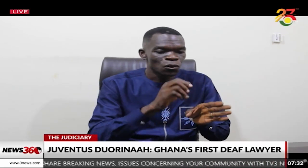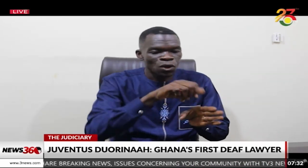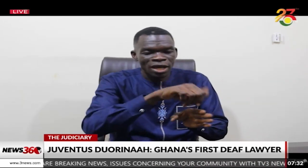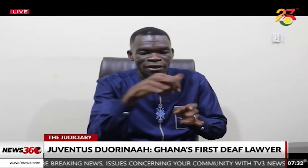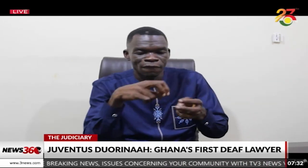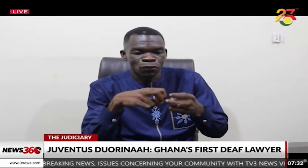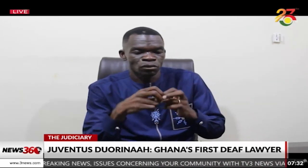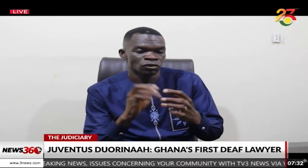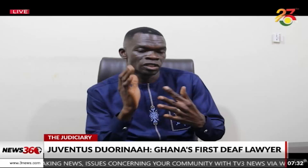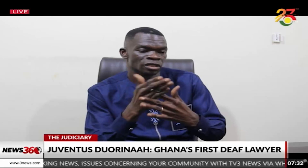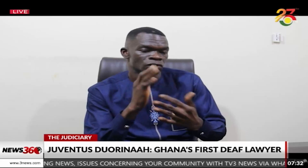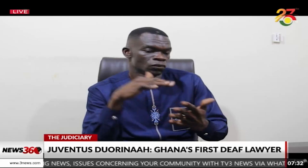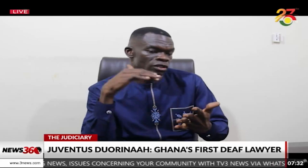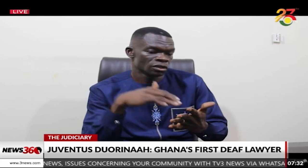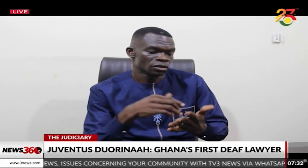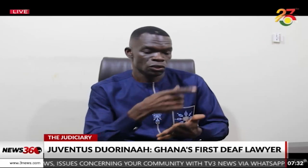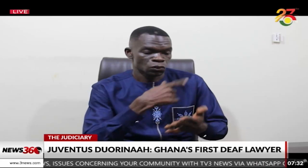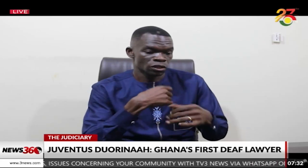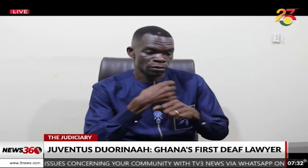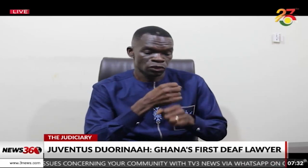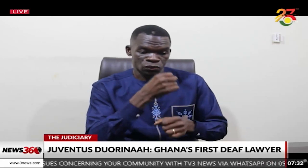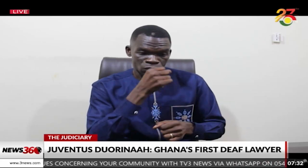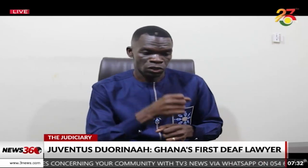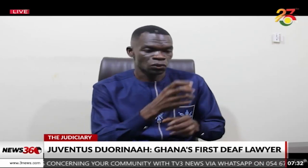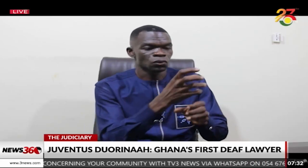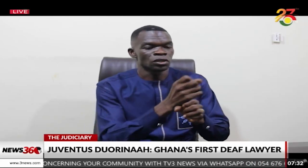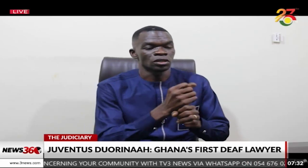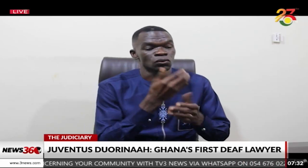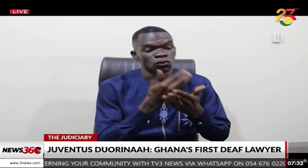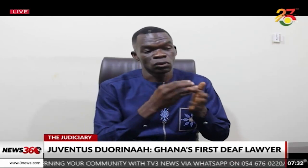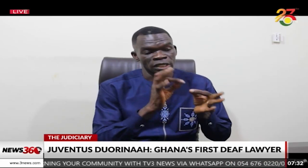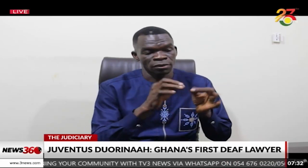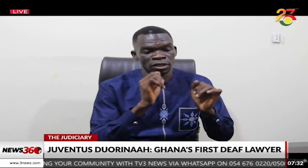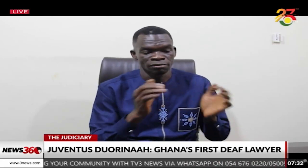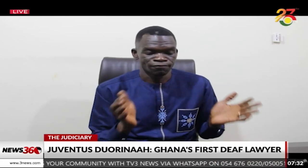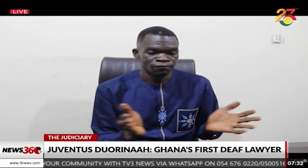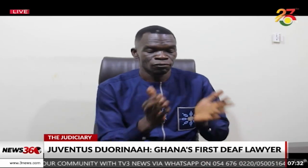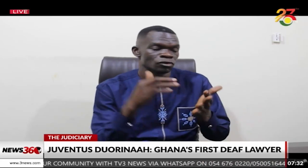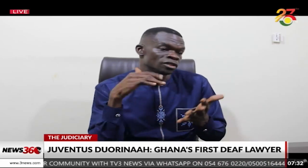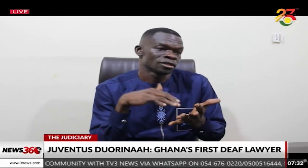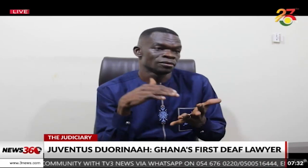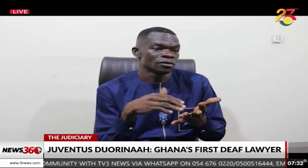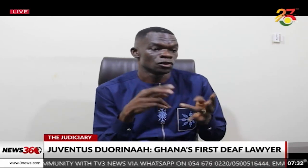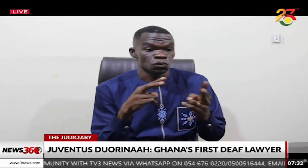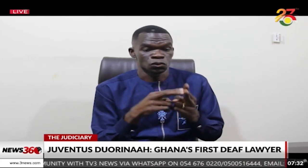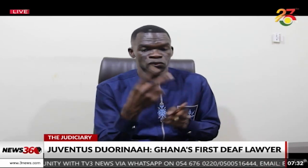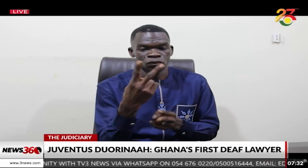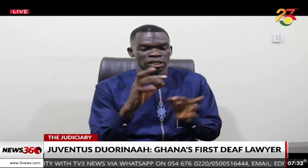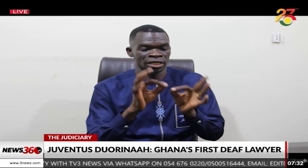disability or anything to hinder you from studying law. We will make sure that you get the best interpreters to encourage you studying.